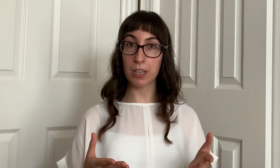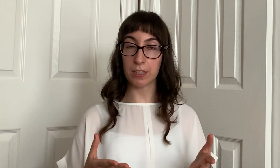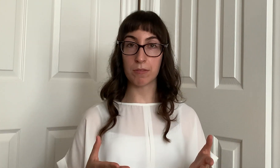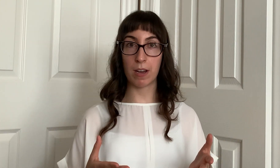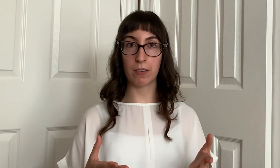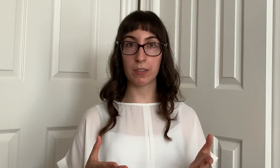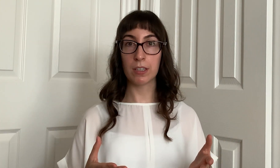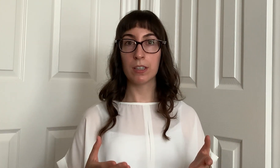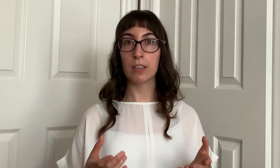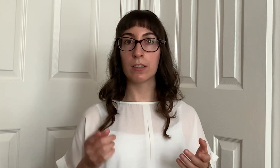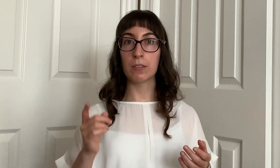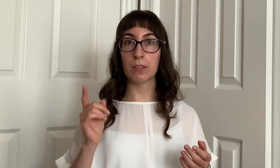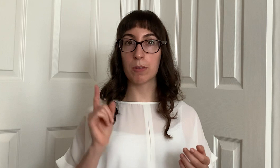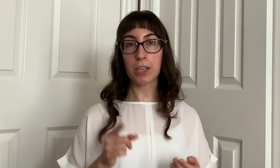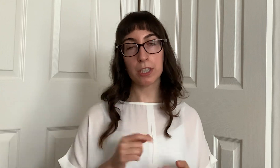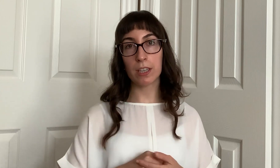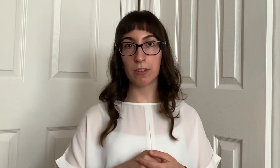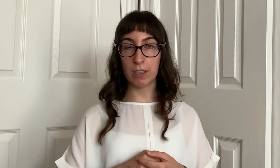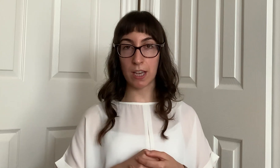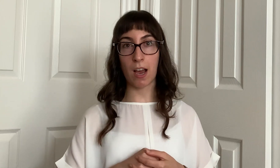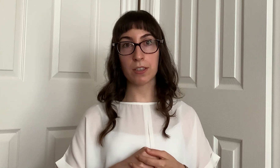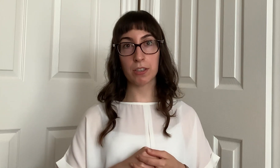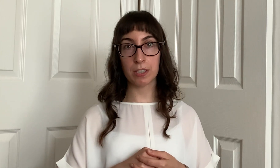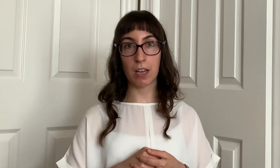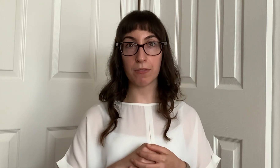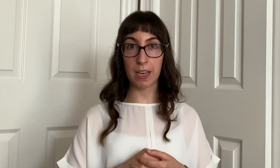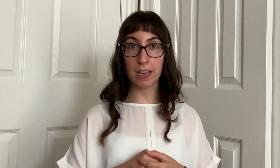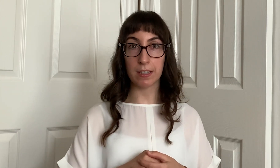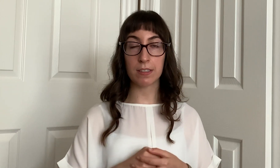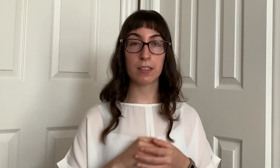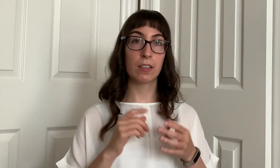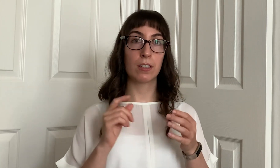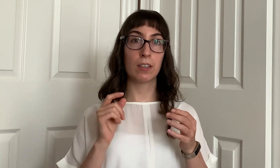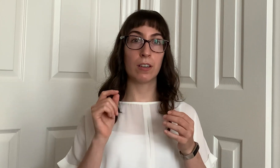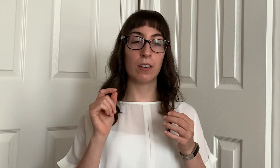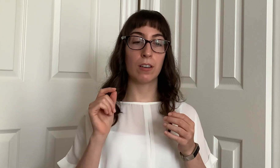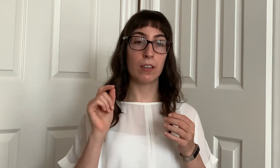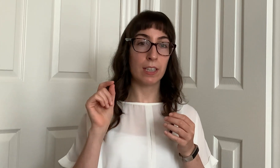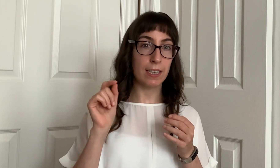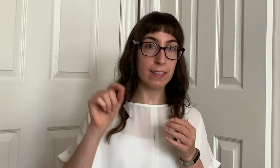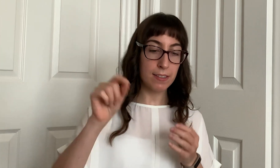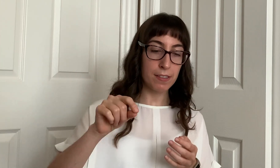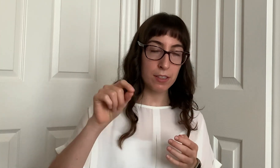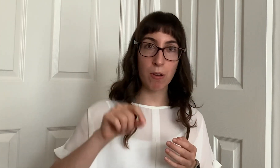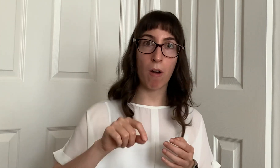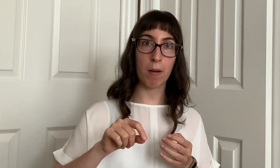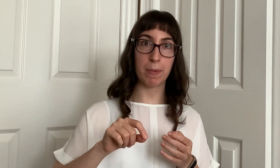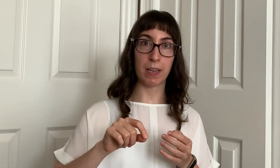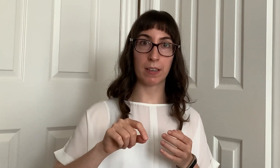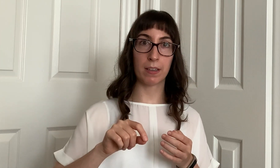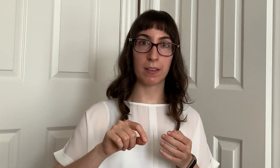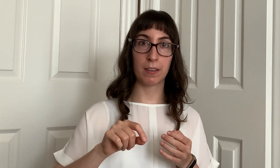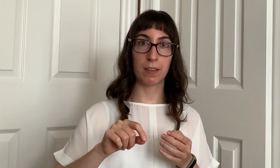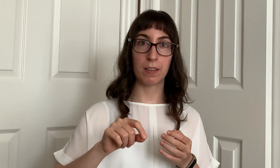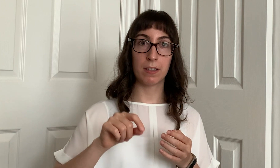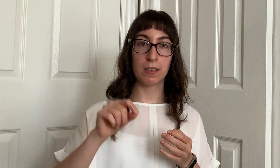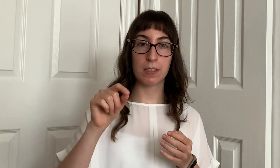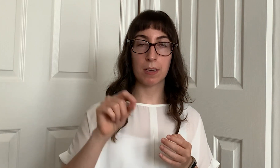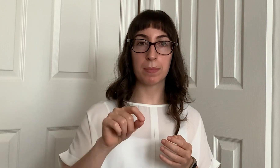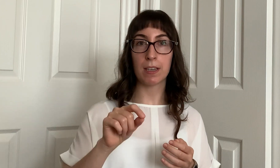that you found the question that you need to ask yourself is is this topic something